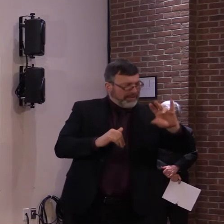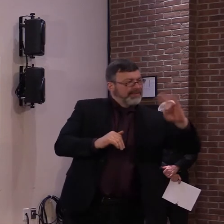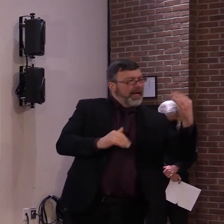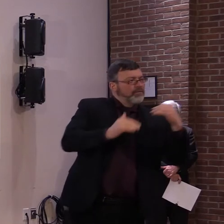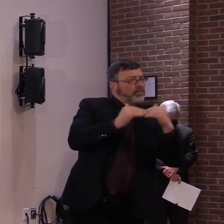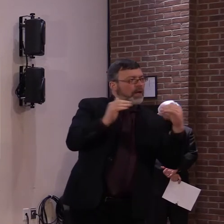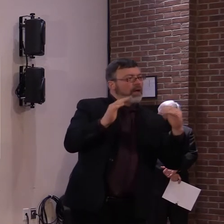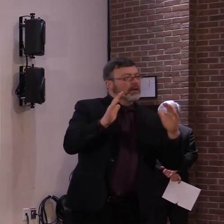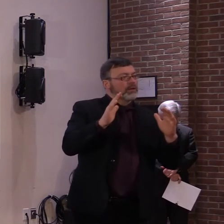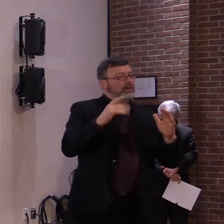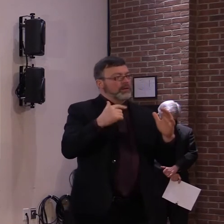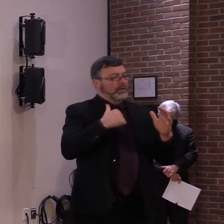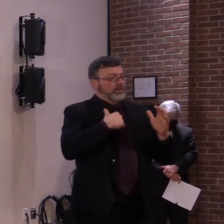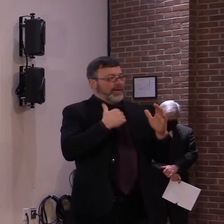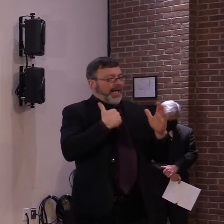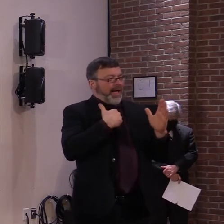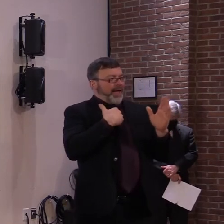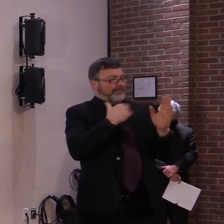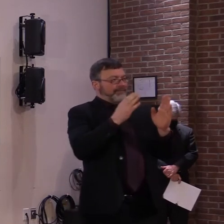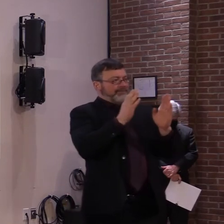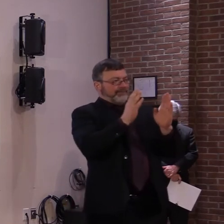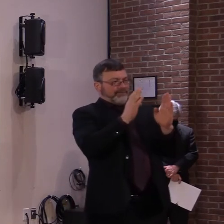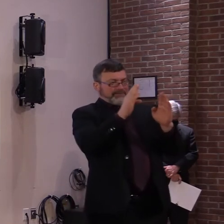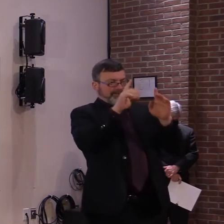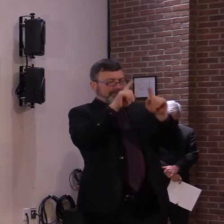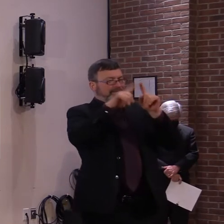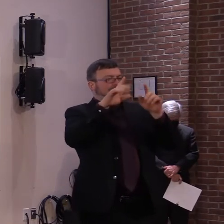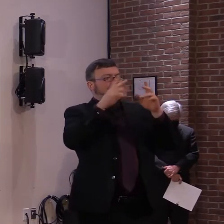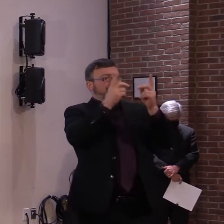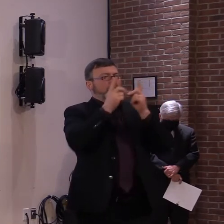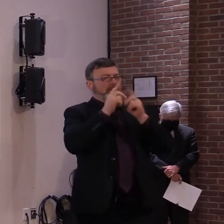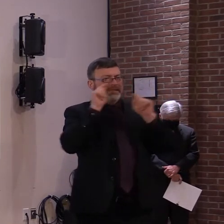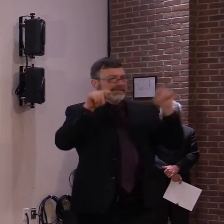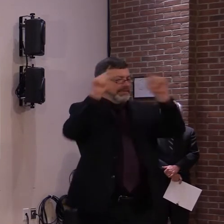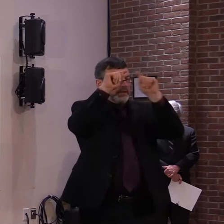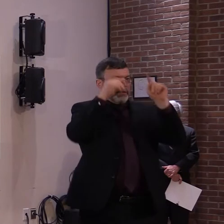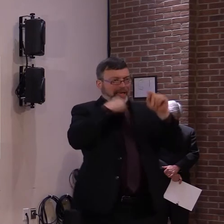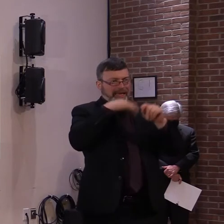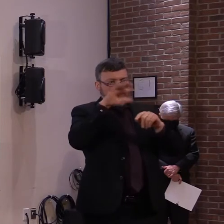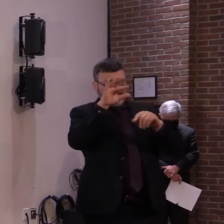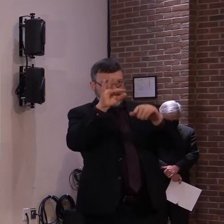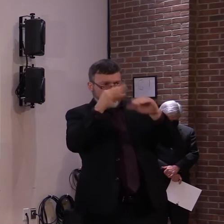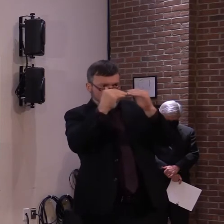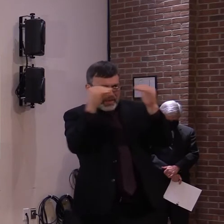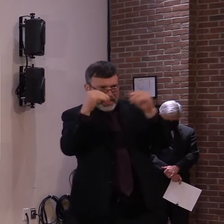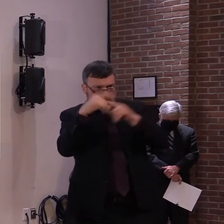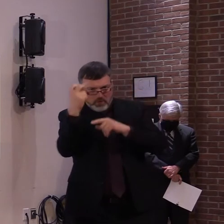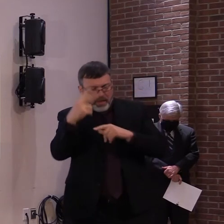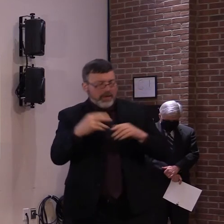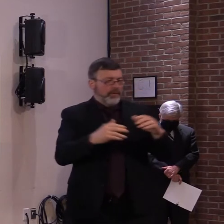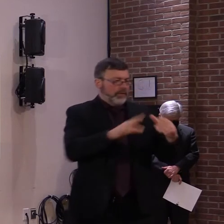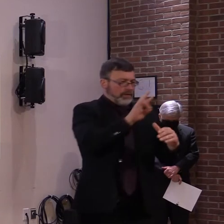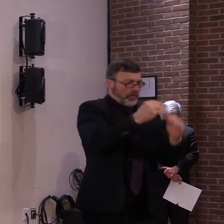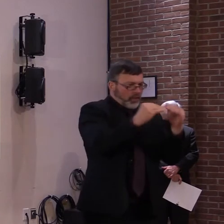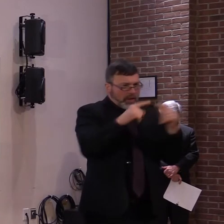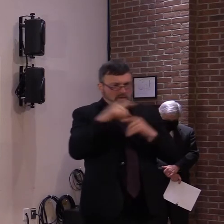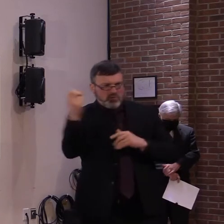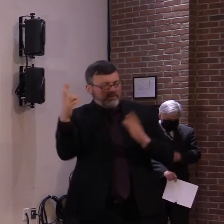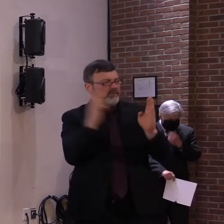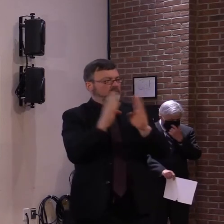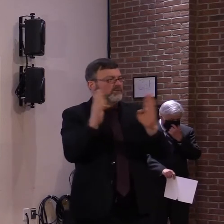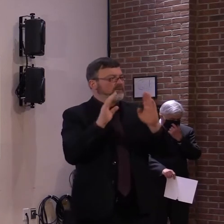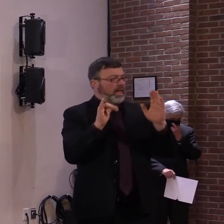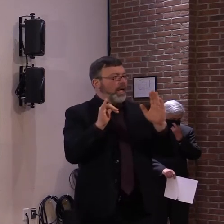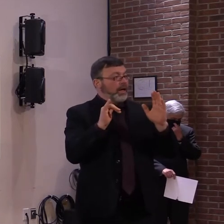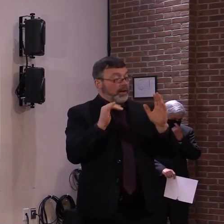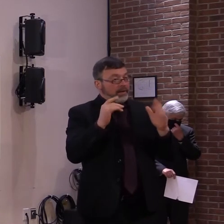like seven through 12. So as you can imagine, the pretty diverse landscape in terms of, uh, we start thinking about things like distancing. So I would,